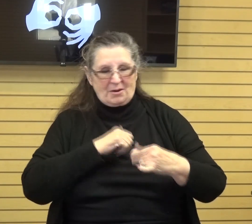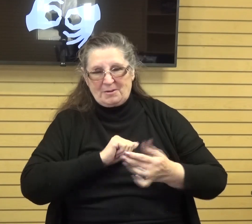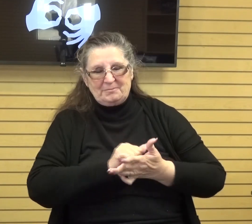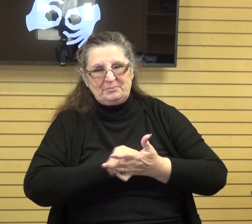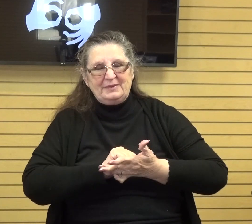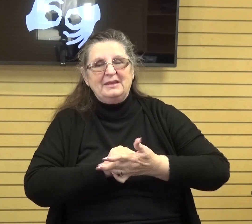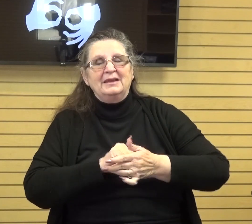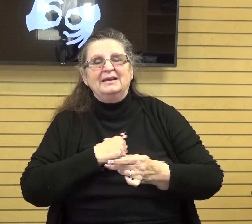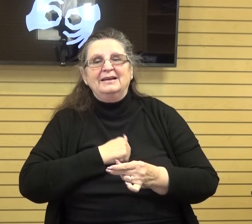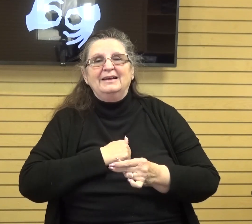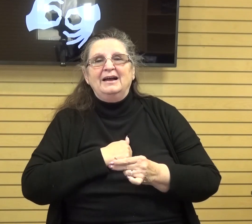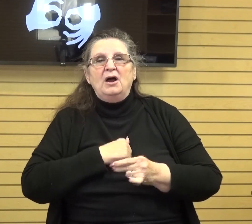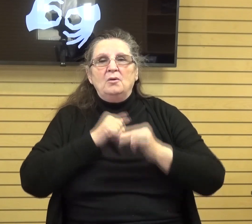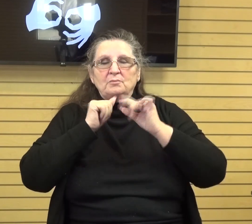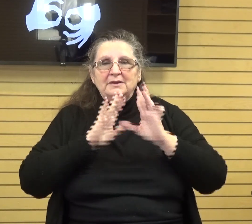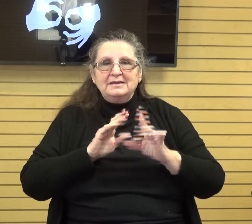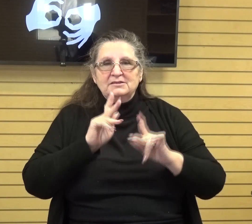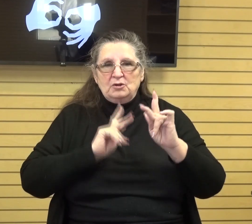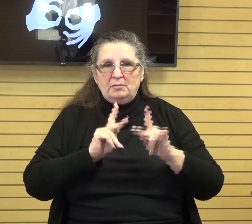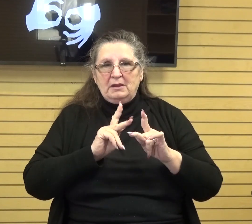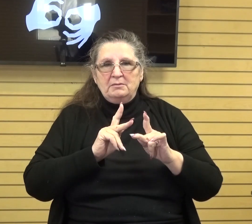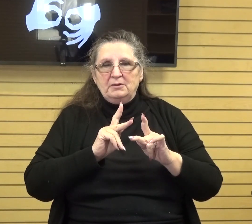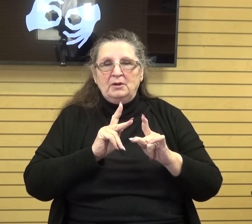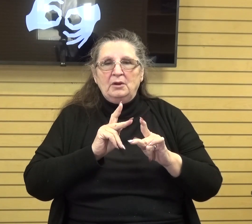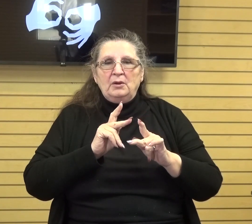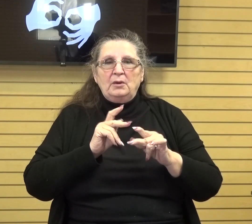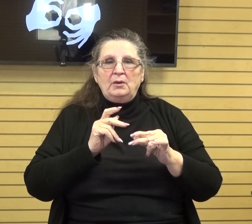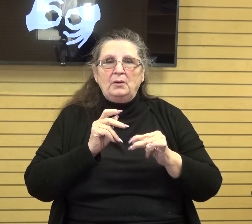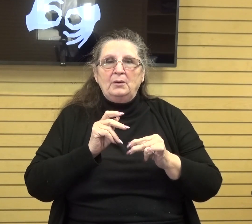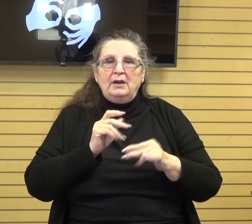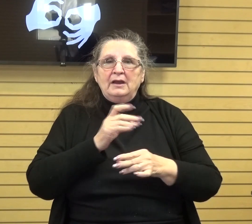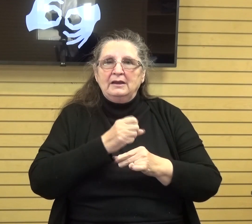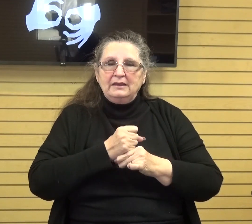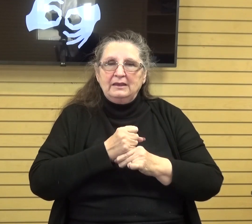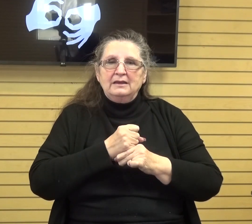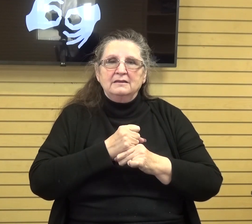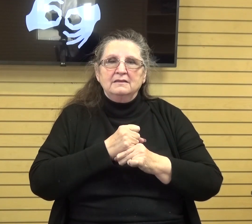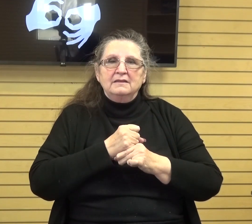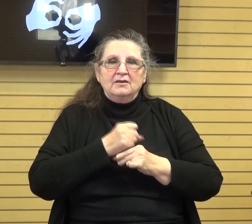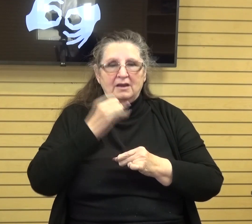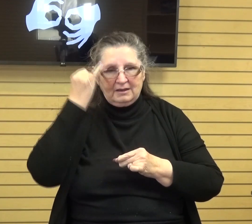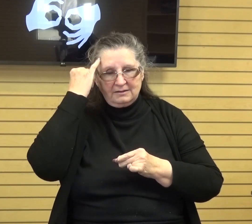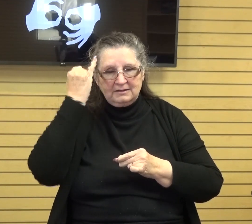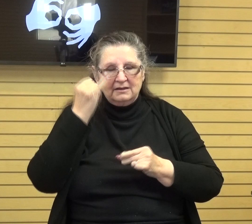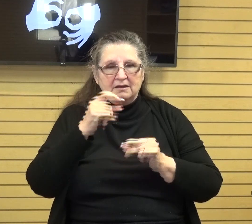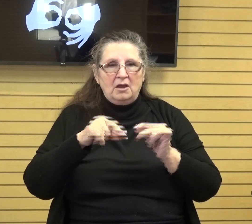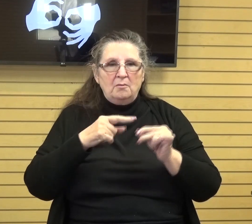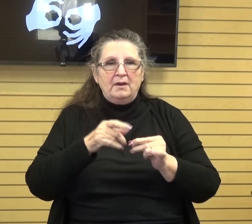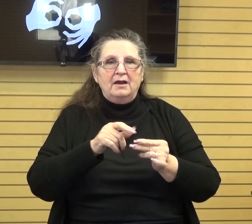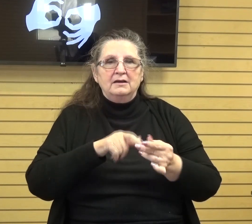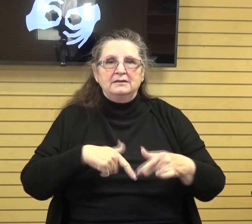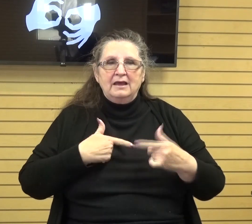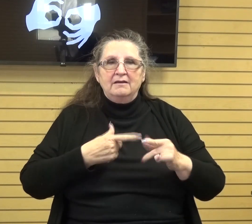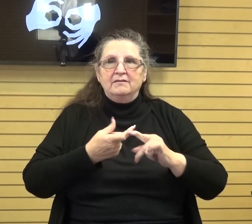those who divide their ideas of life from god's word rather than for from their worldly enemies